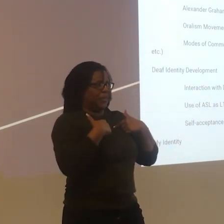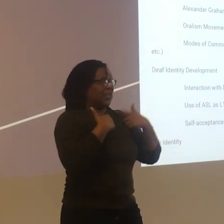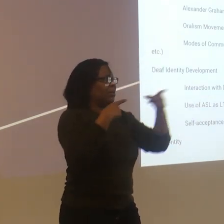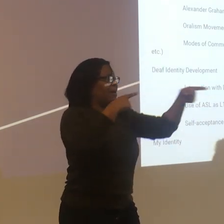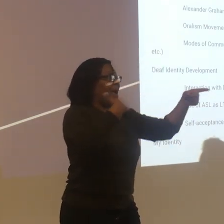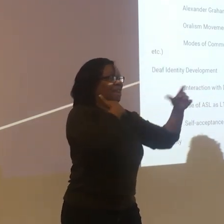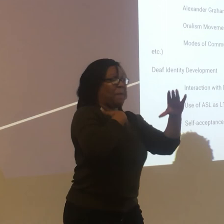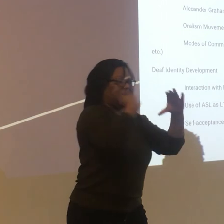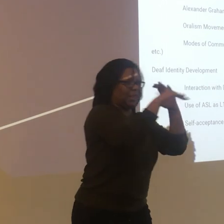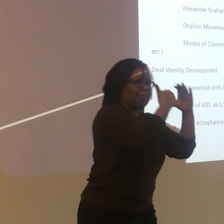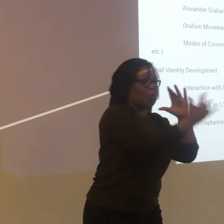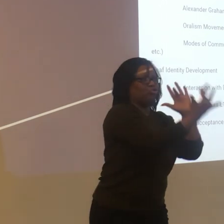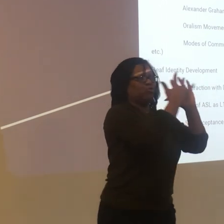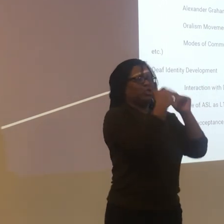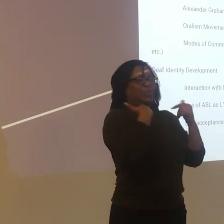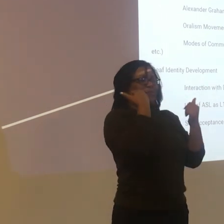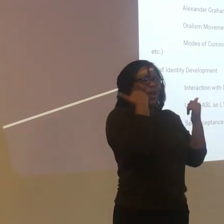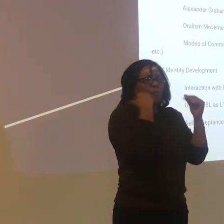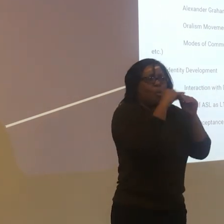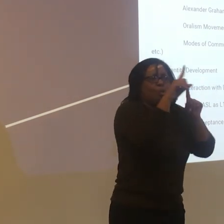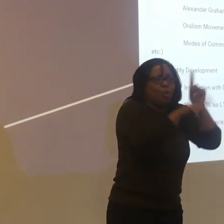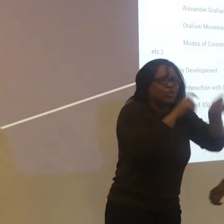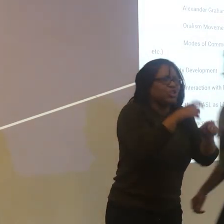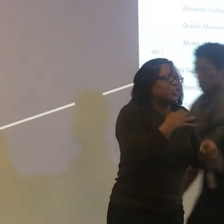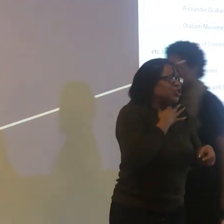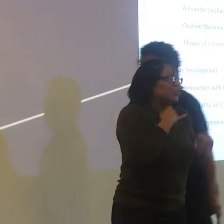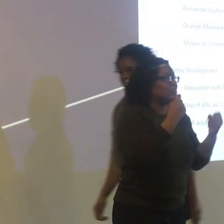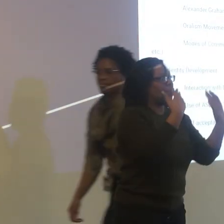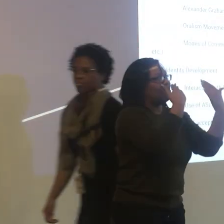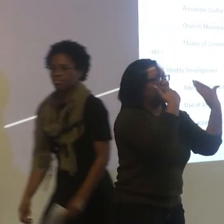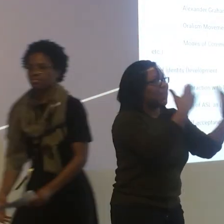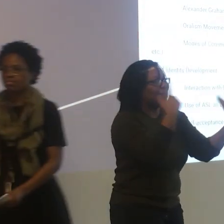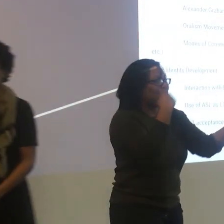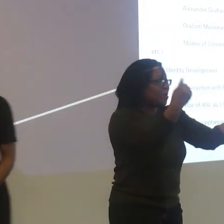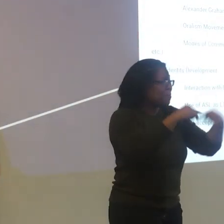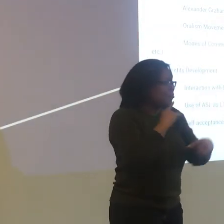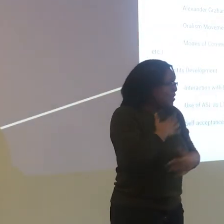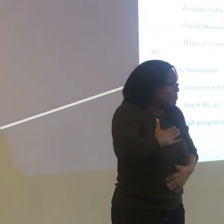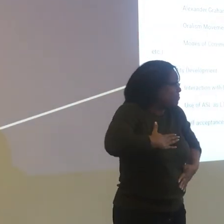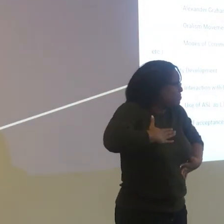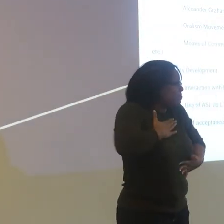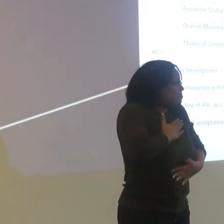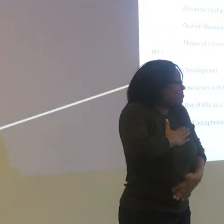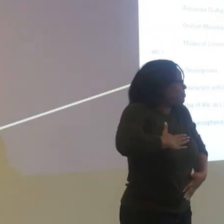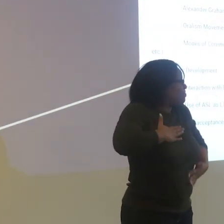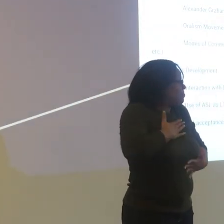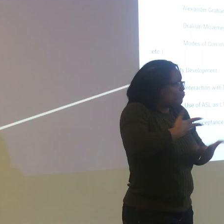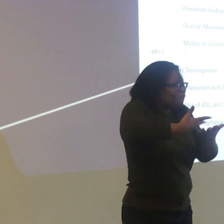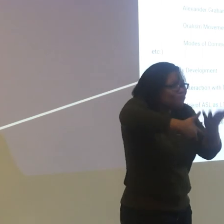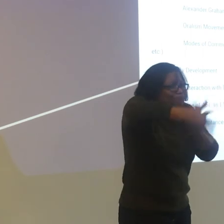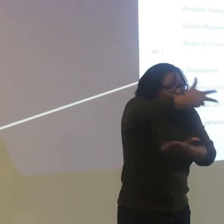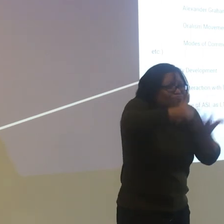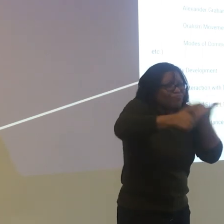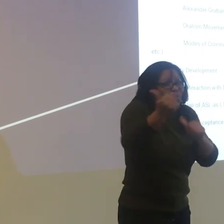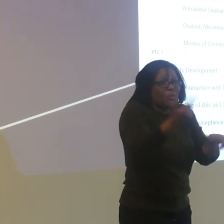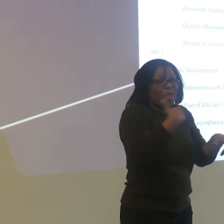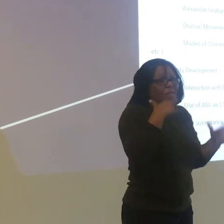her, contact me. You can contact me via email. It would be great to hear from you. And I just want to thank everyone.